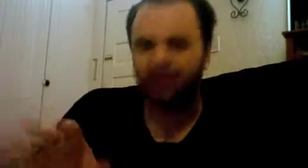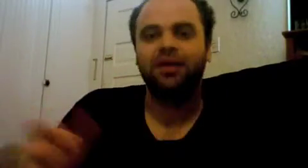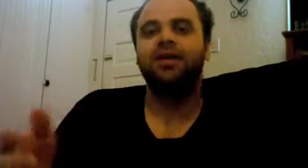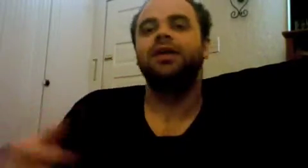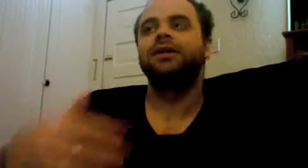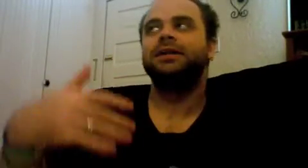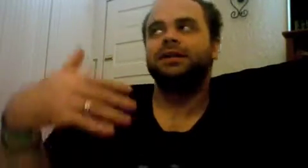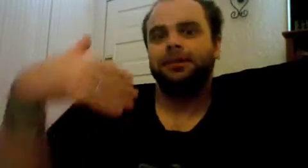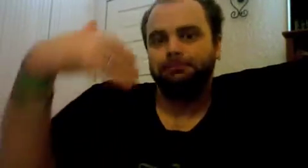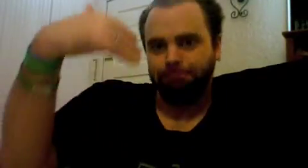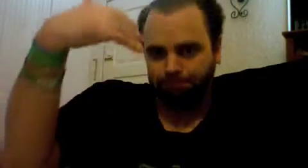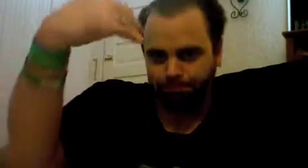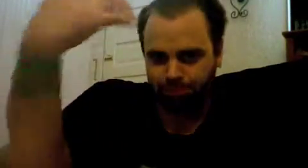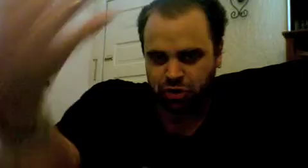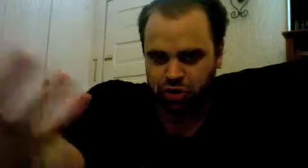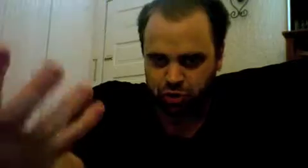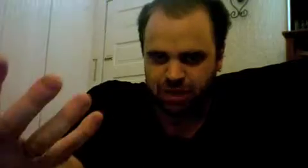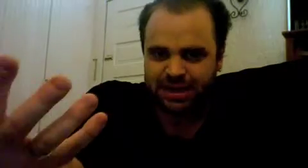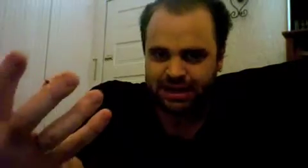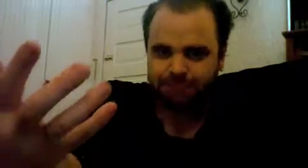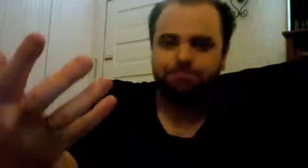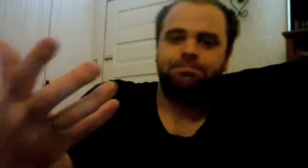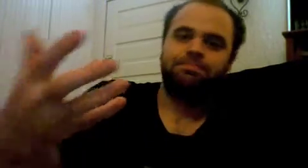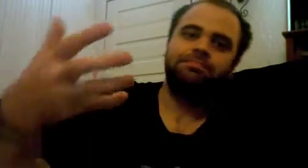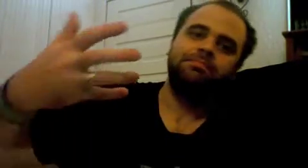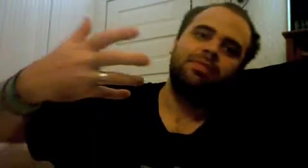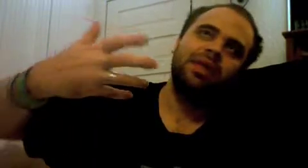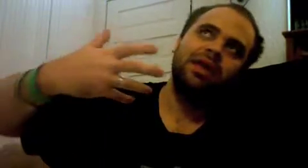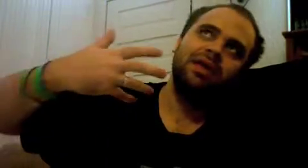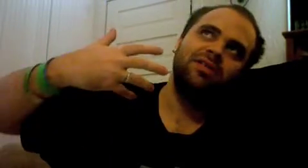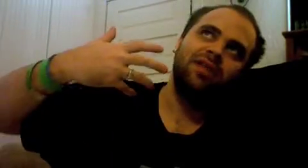here the tree is